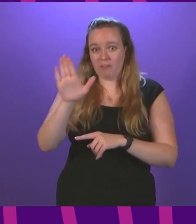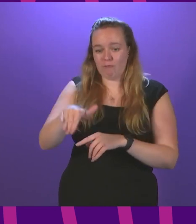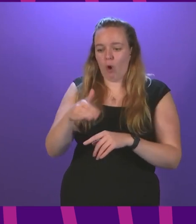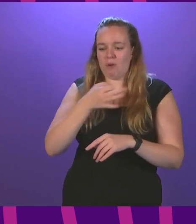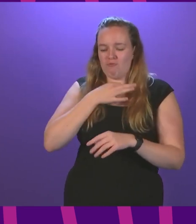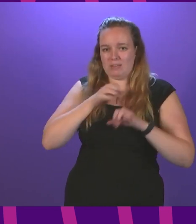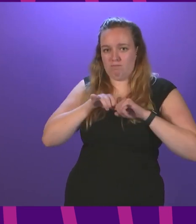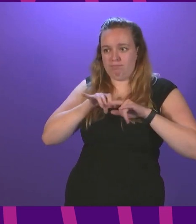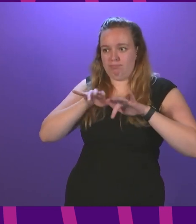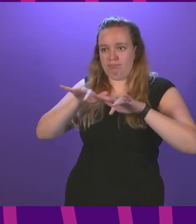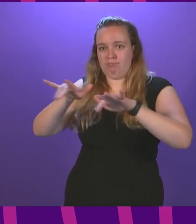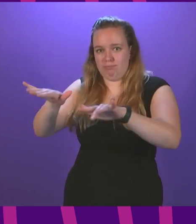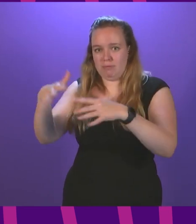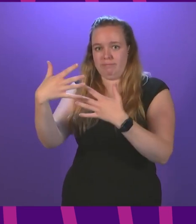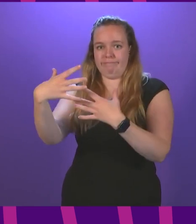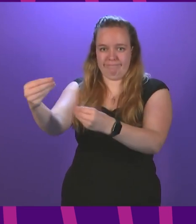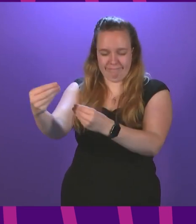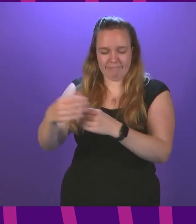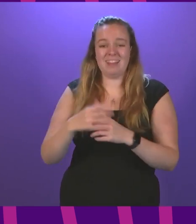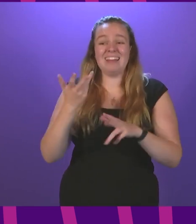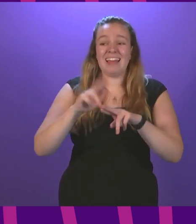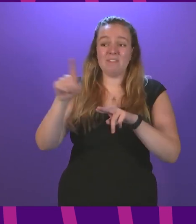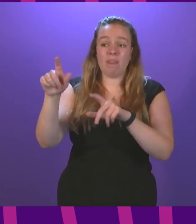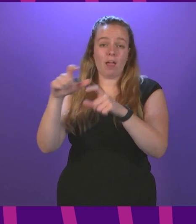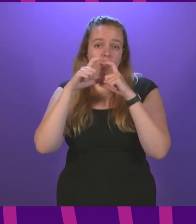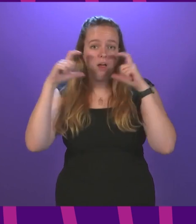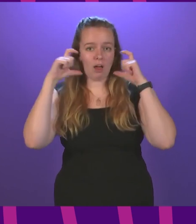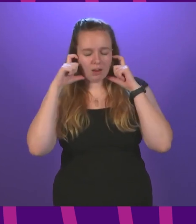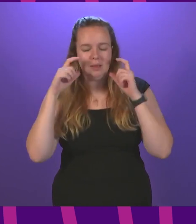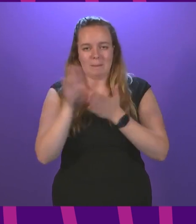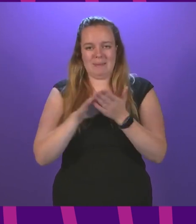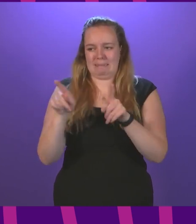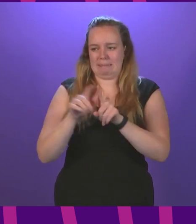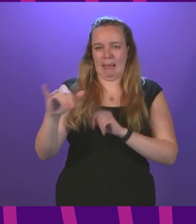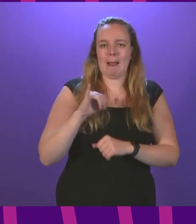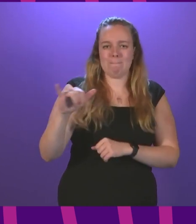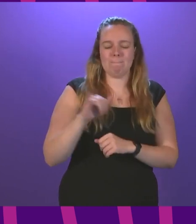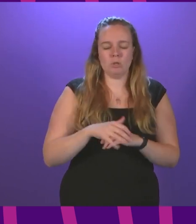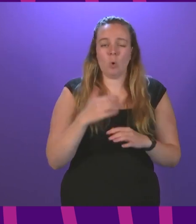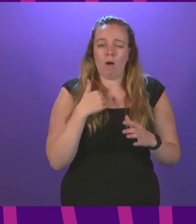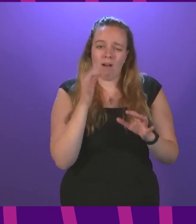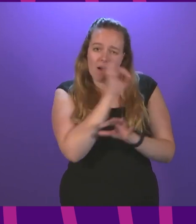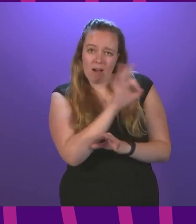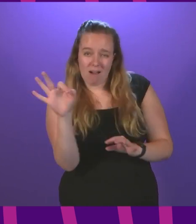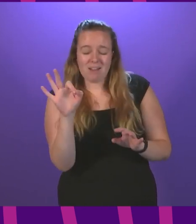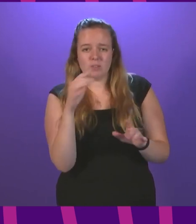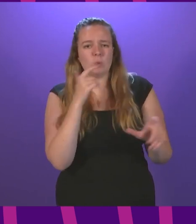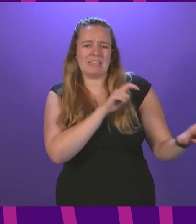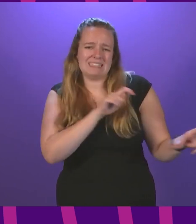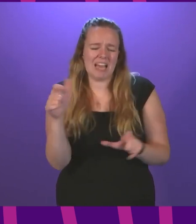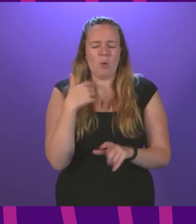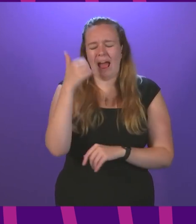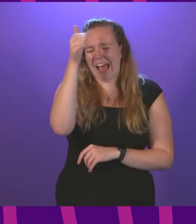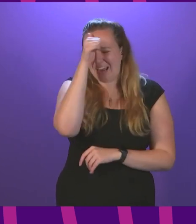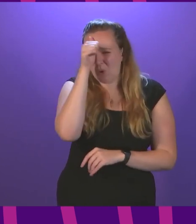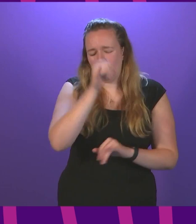of you transmitting the virus to them and if they wear a face covering they're offering you the same protection so I would appeal to people across the country to continue I know